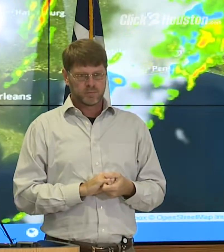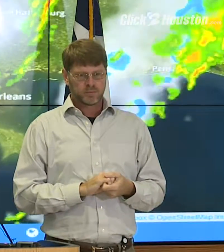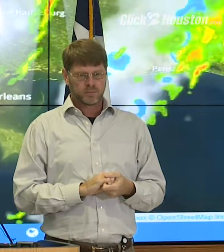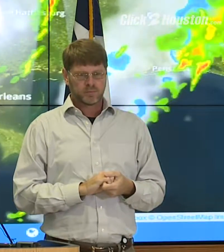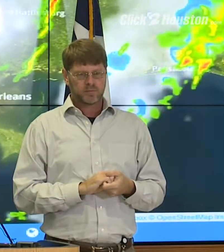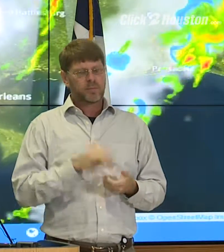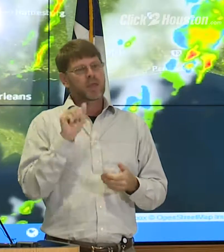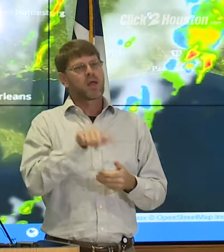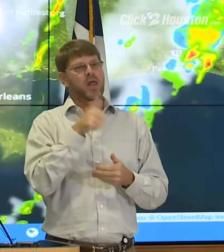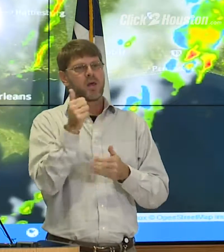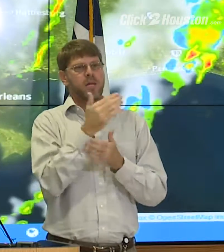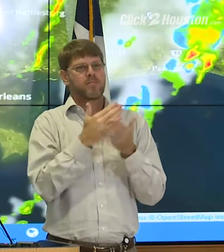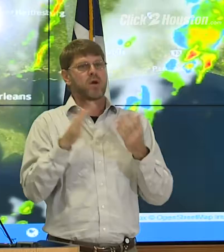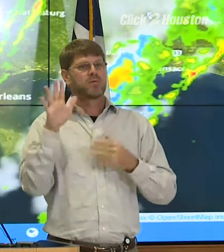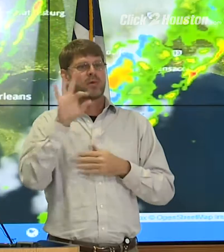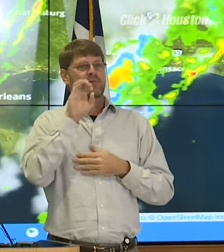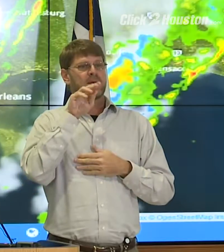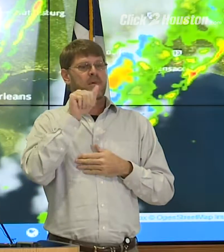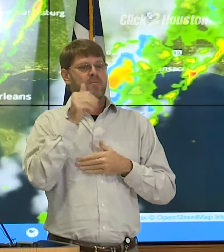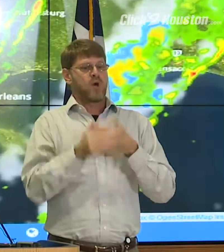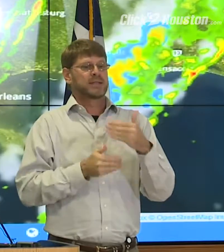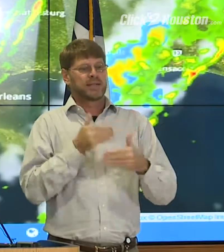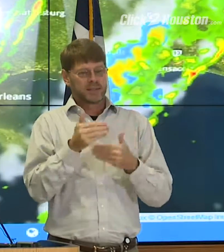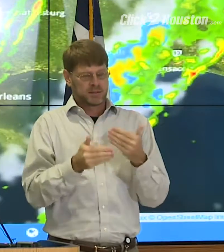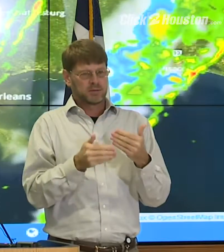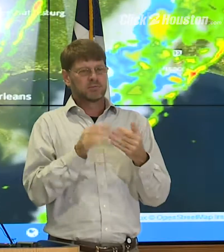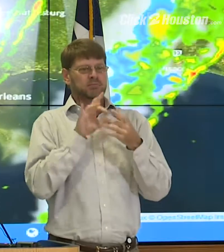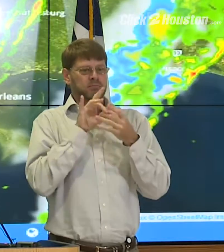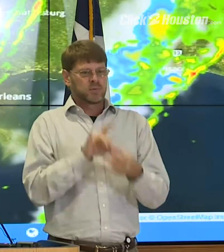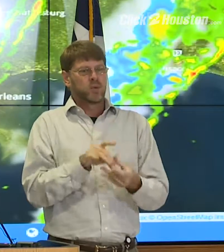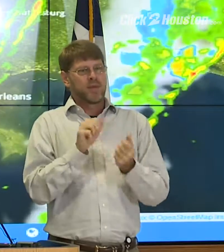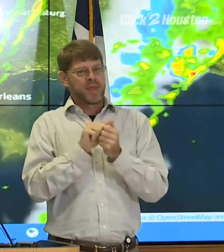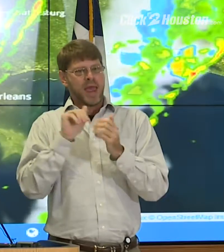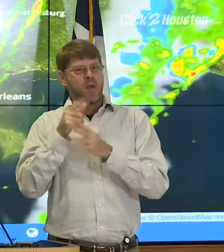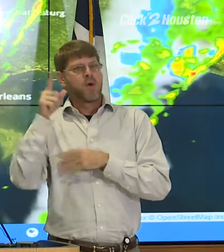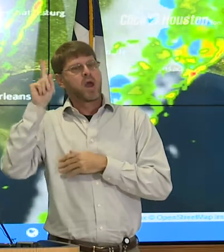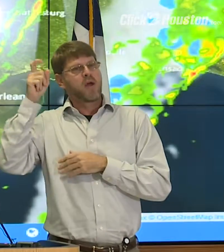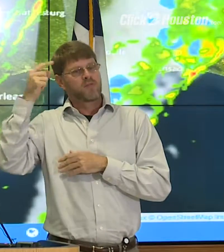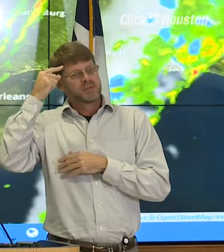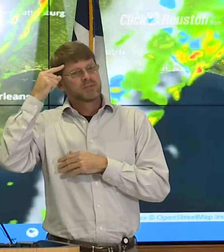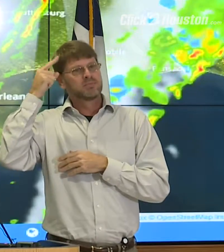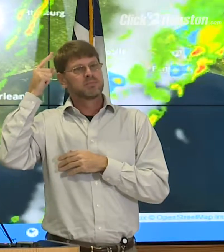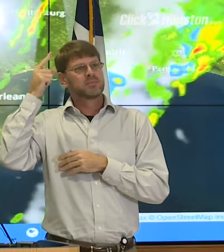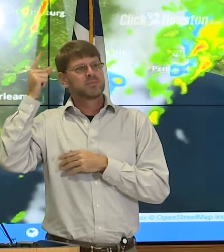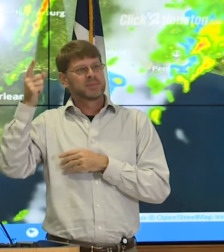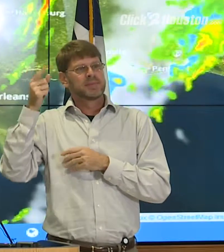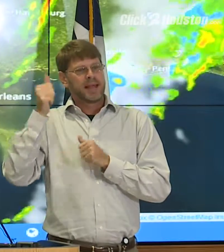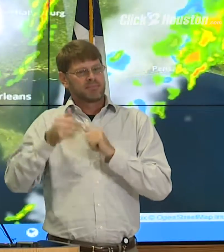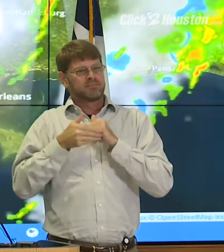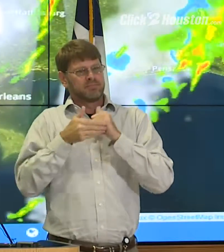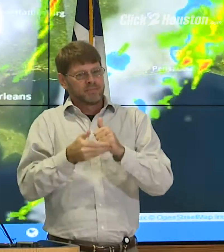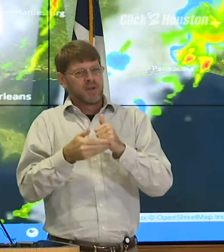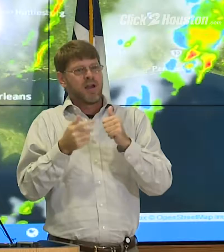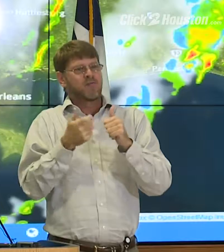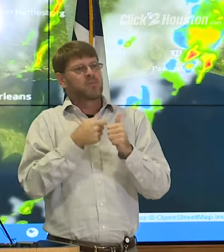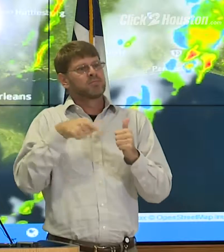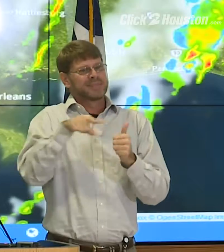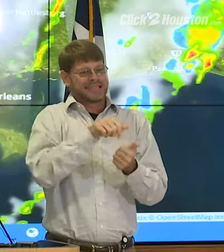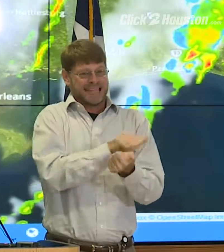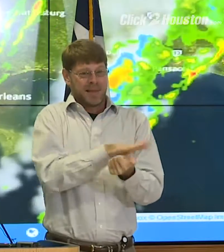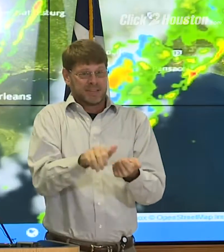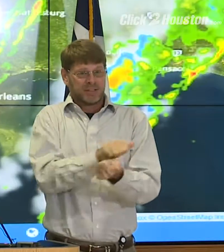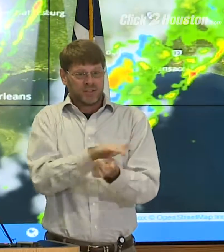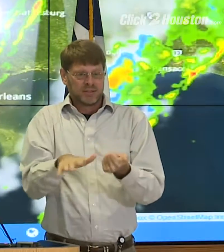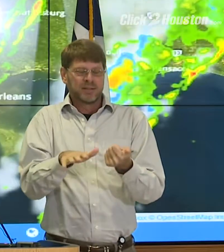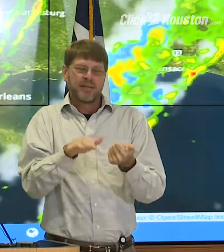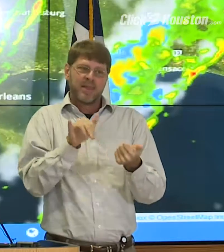The other part of the FEMA process has to do with how the government gets relief from their damages. That